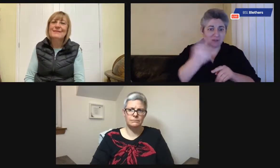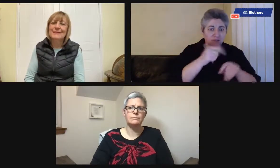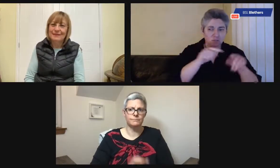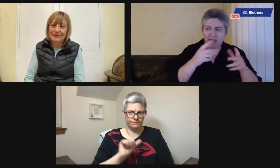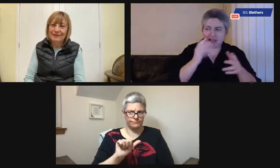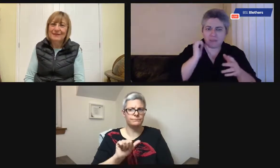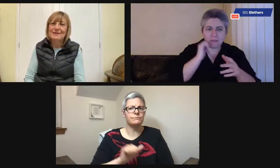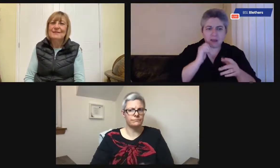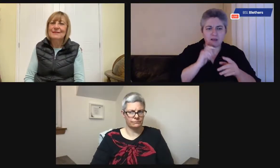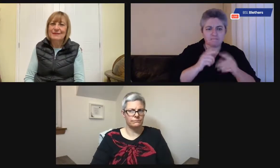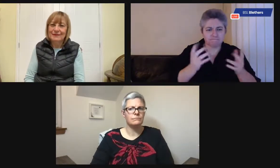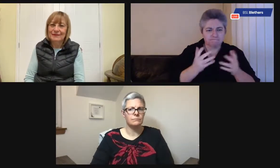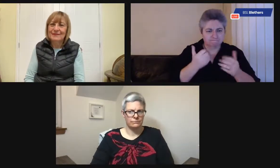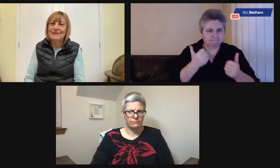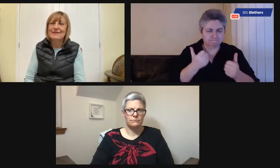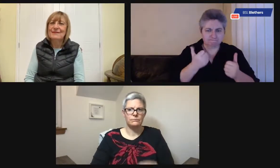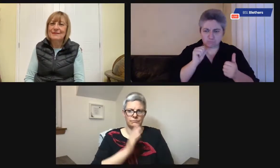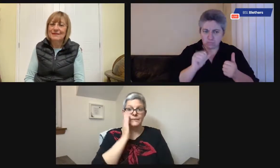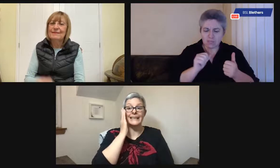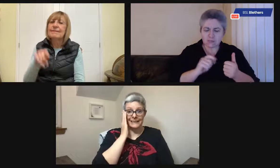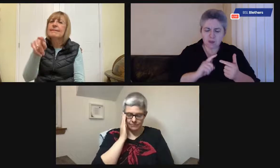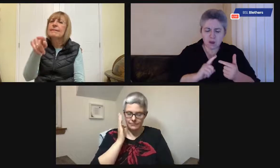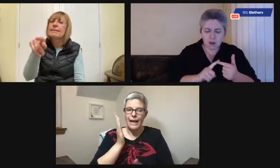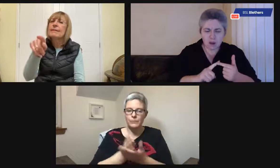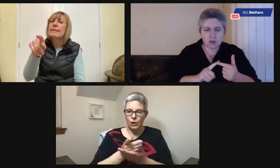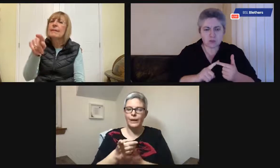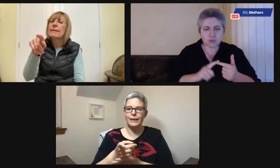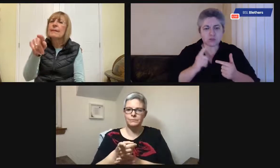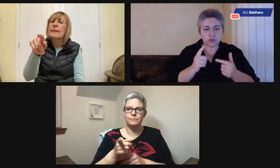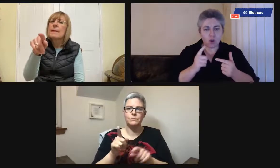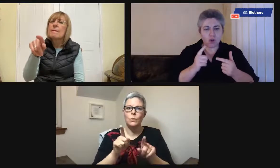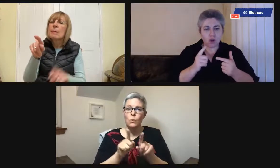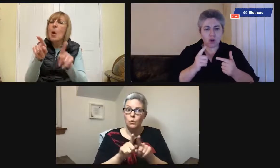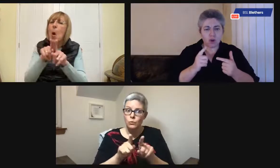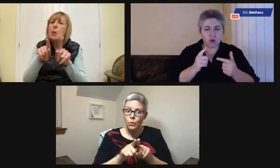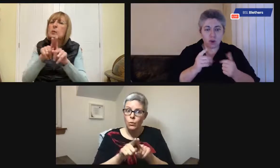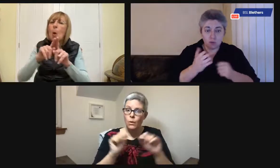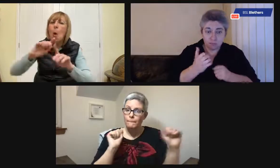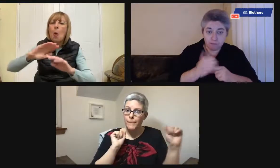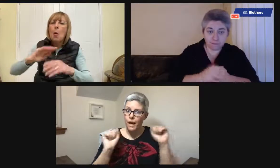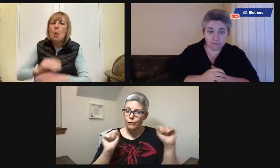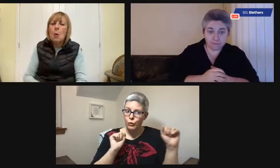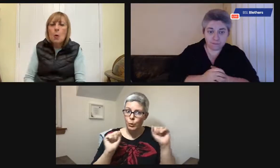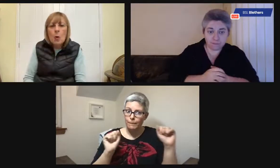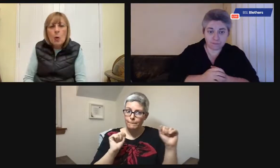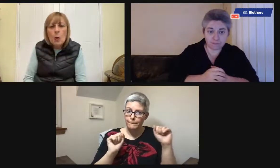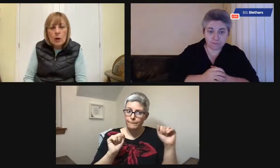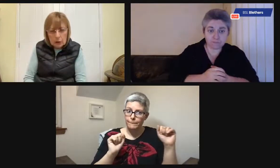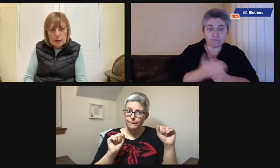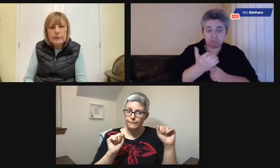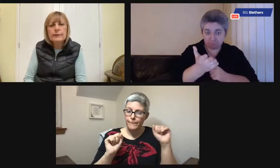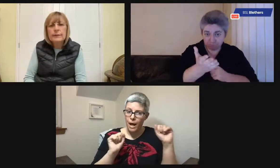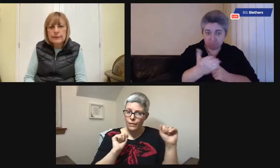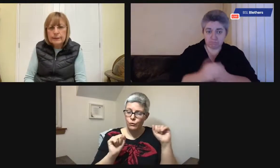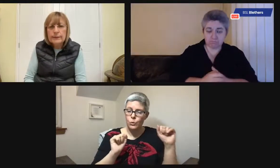So try and avoid those kinds of things in the home. Black can look like a hole. Yeah, absolutely. And, sorry,